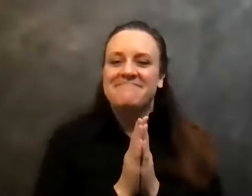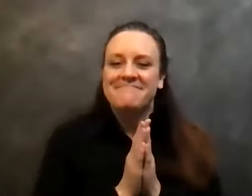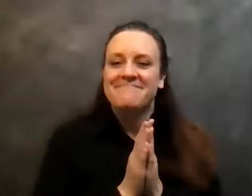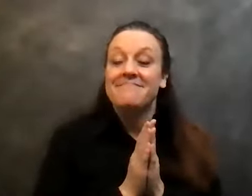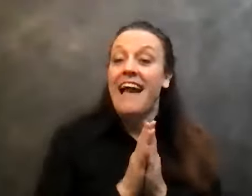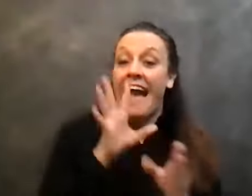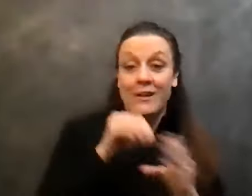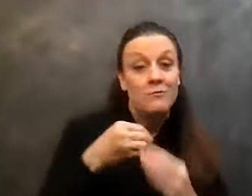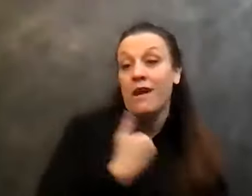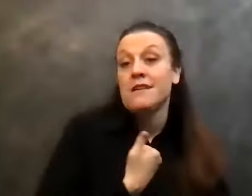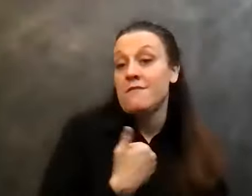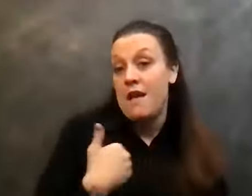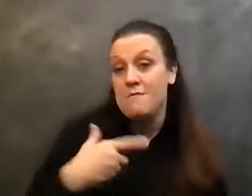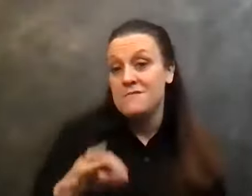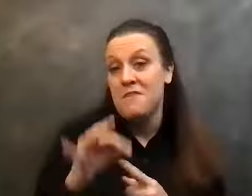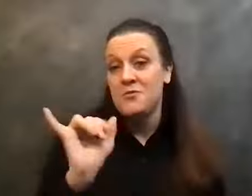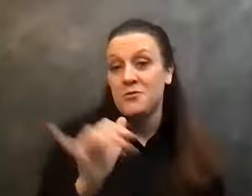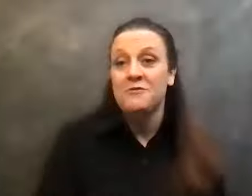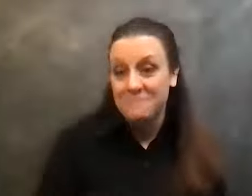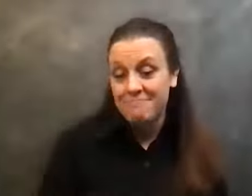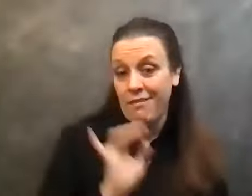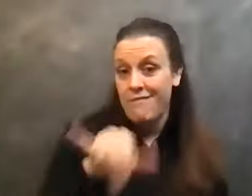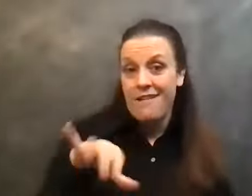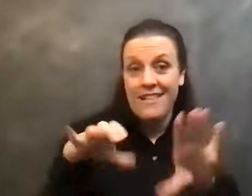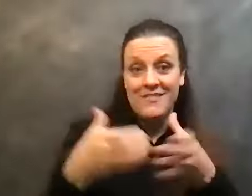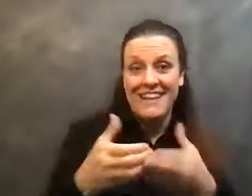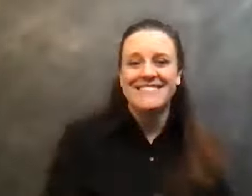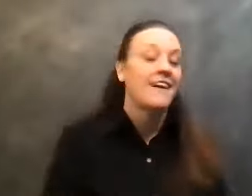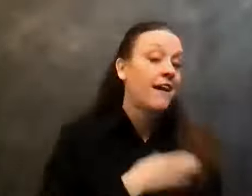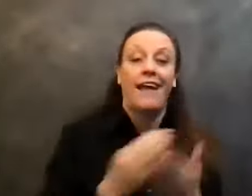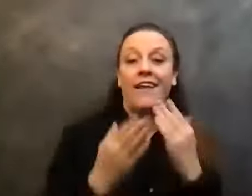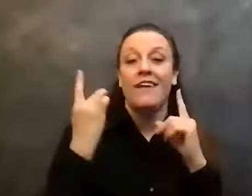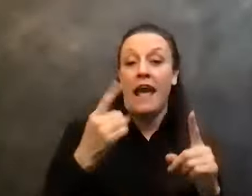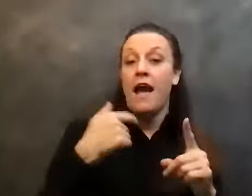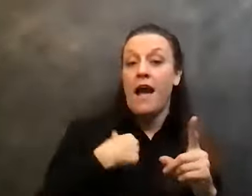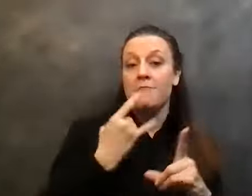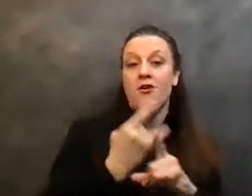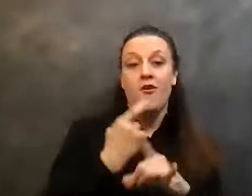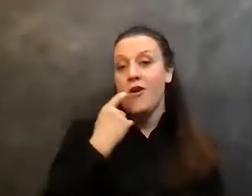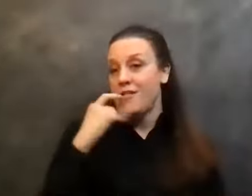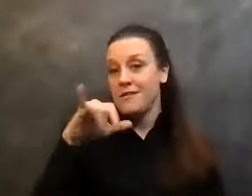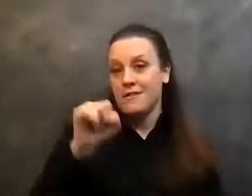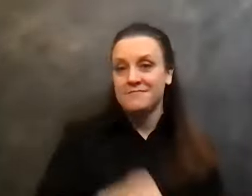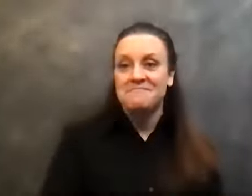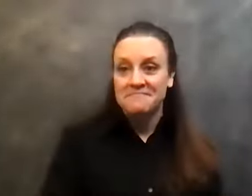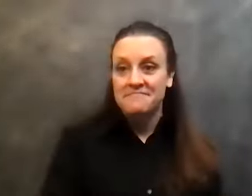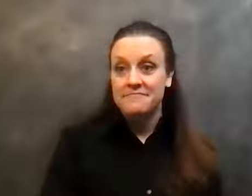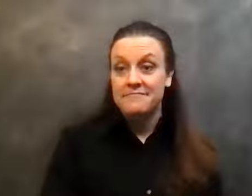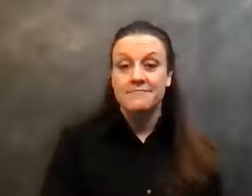myself in that classification. Anyway, I am an alcoholic on or around December